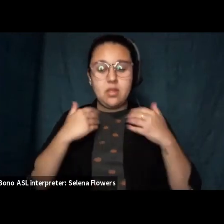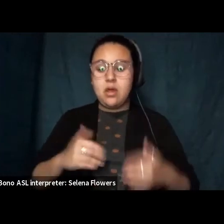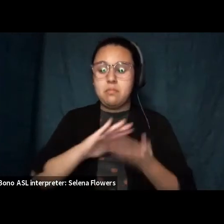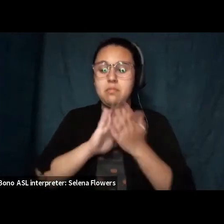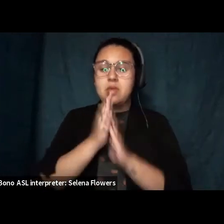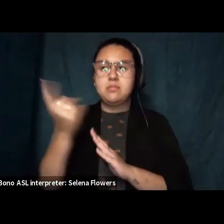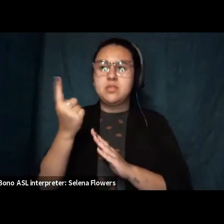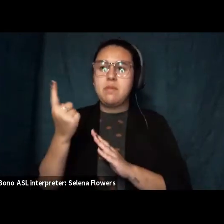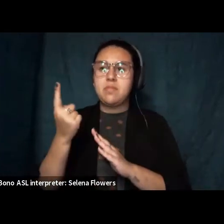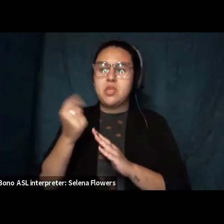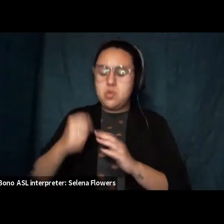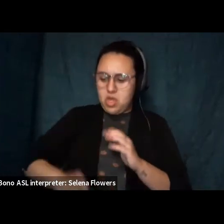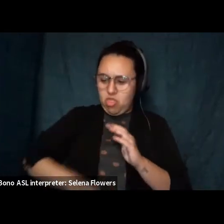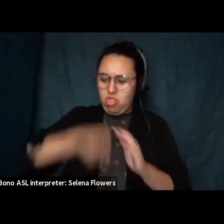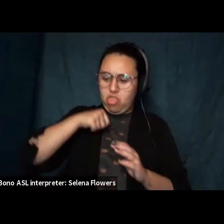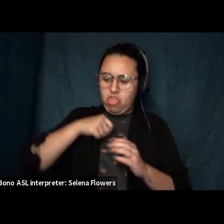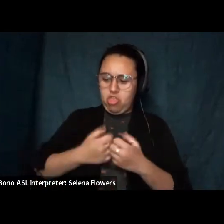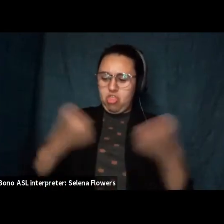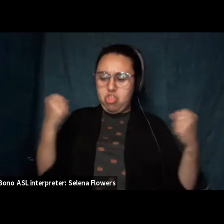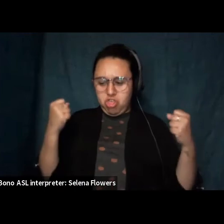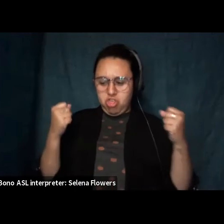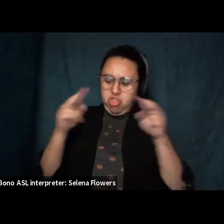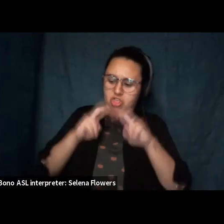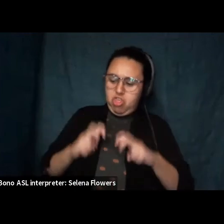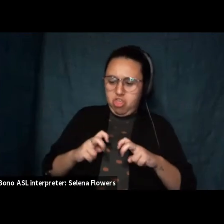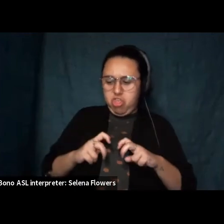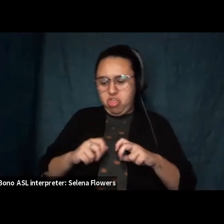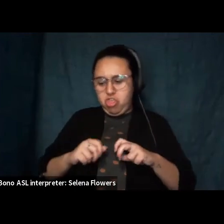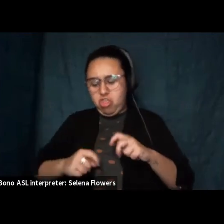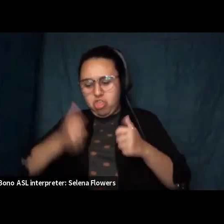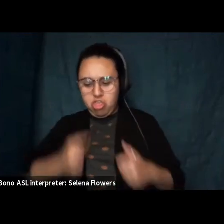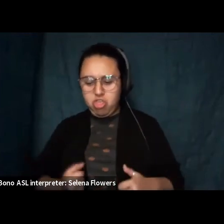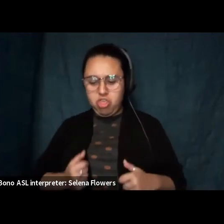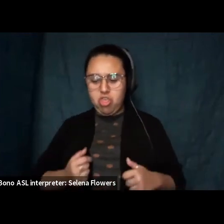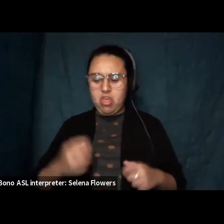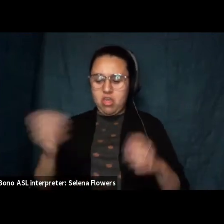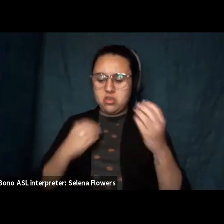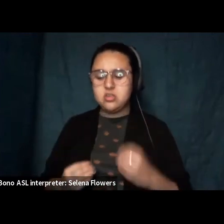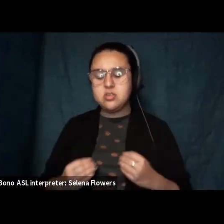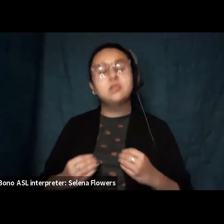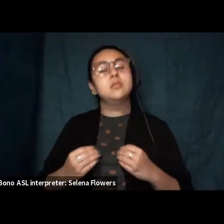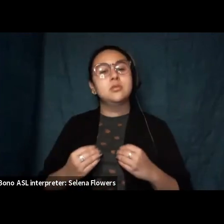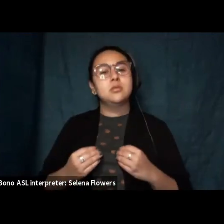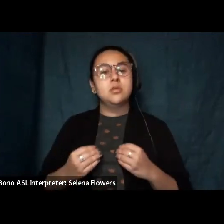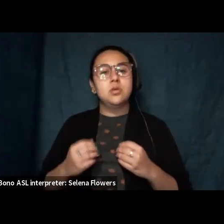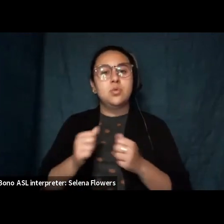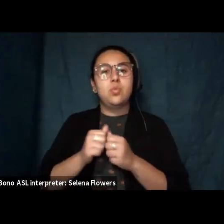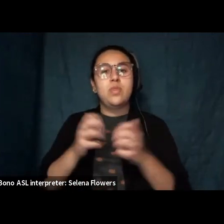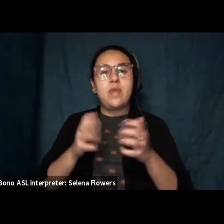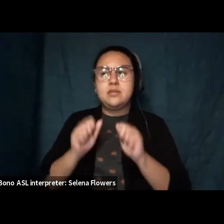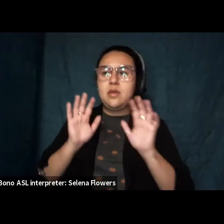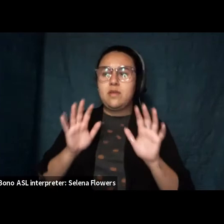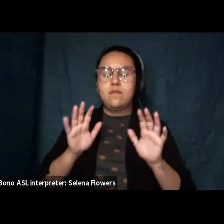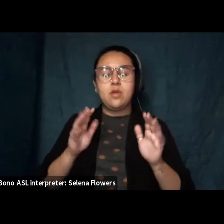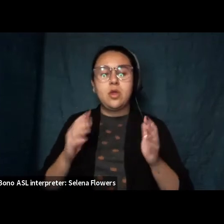look here your face clouds over here a whole new kind of grief is born